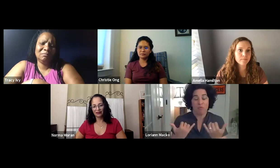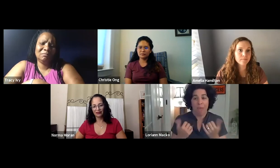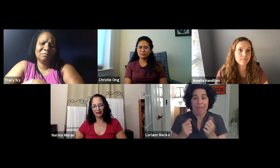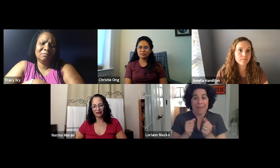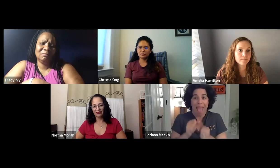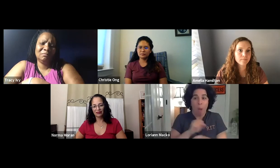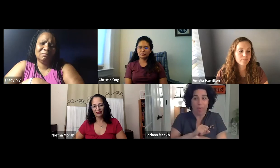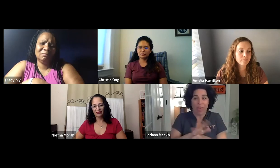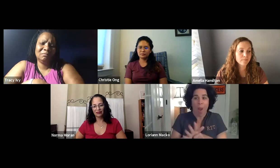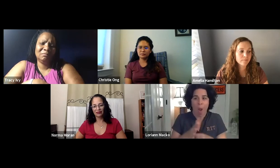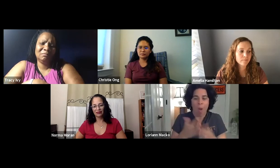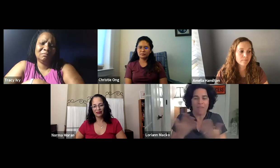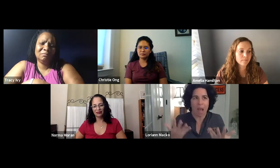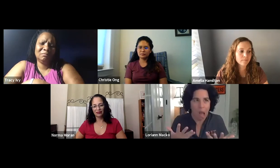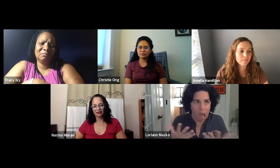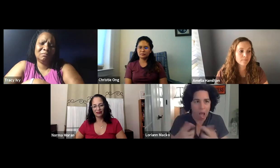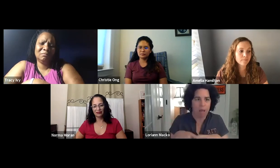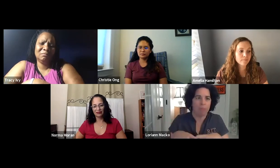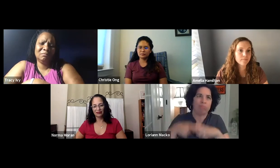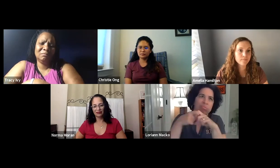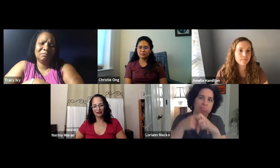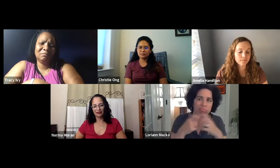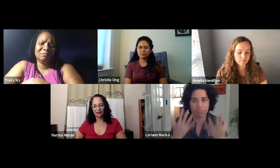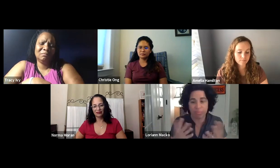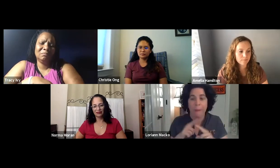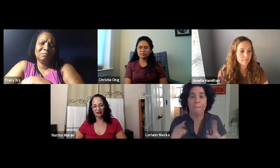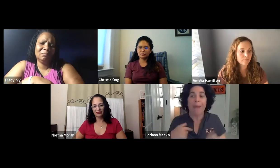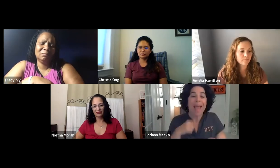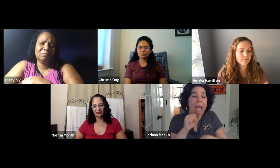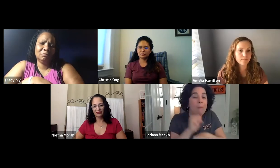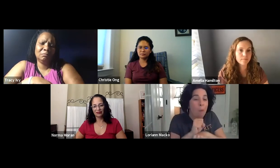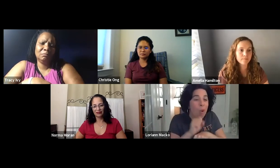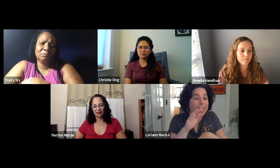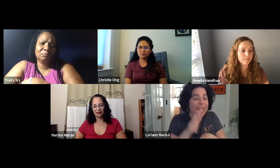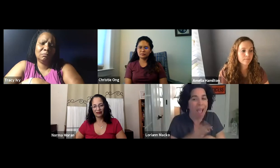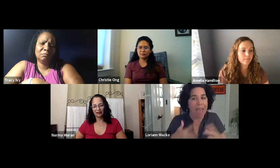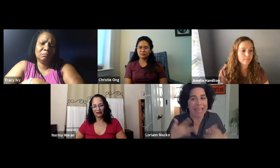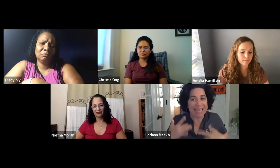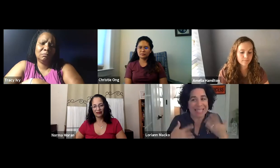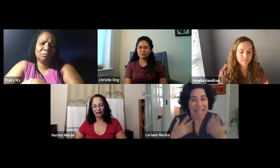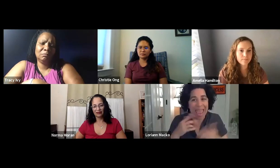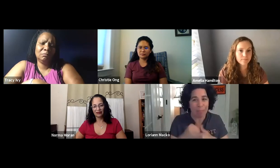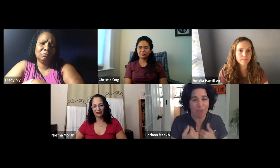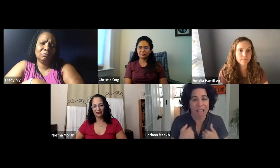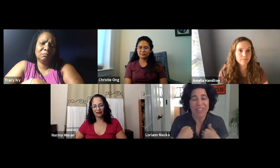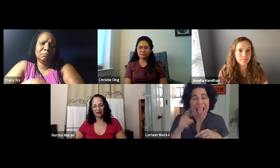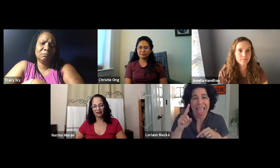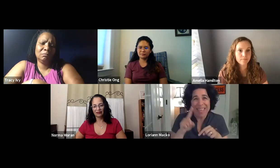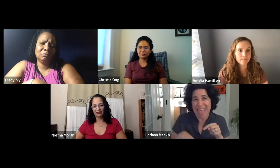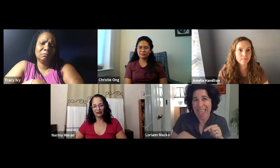It takes time. And right now with the pandemic, things are on hold. But I am working on an